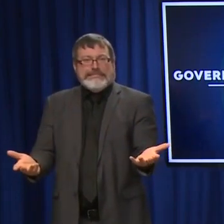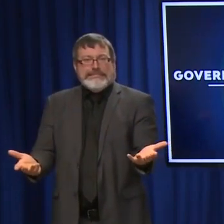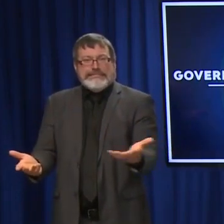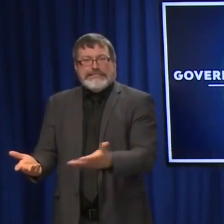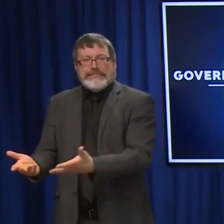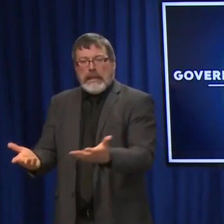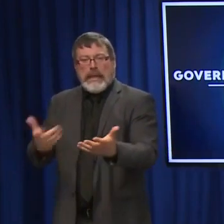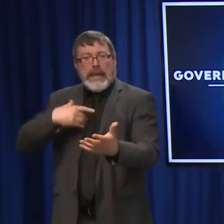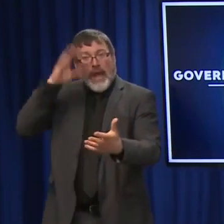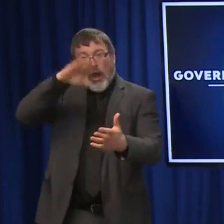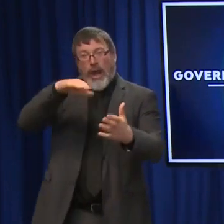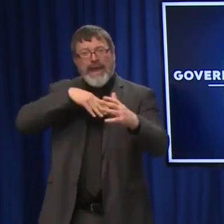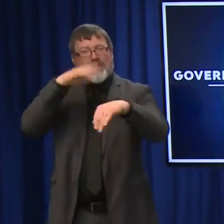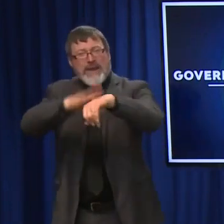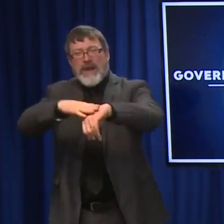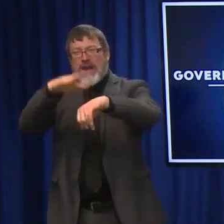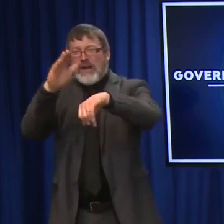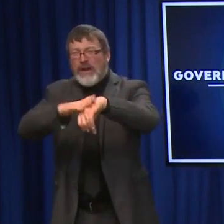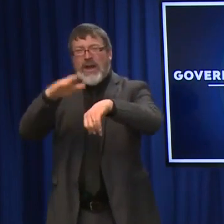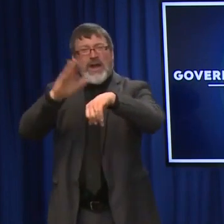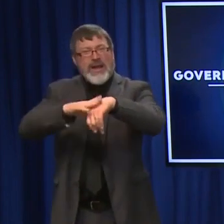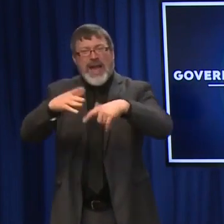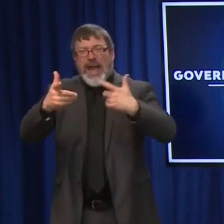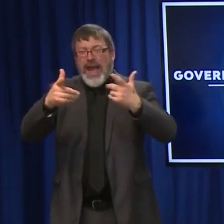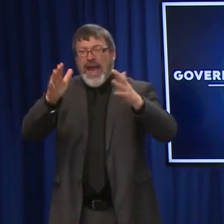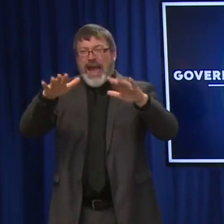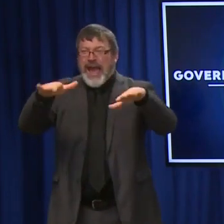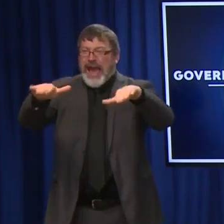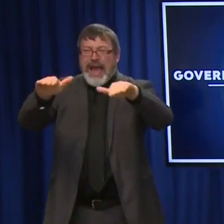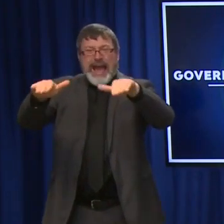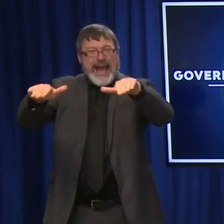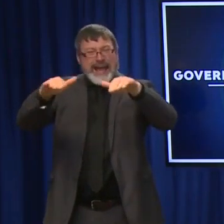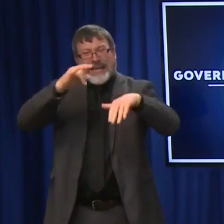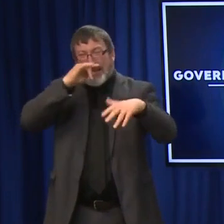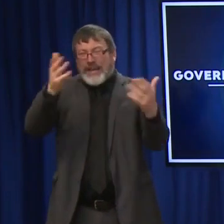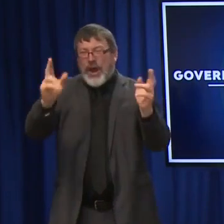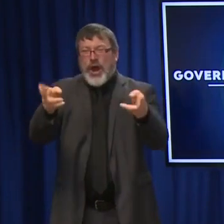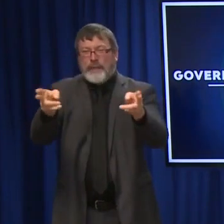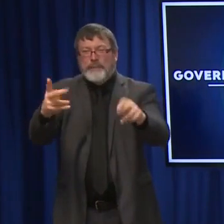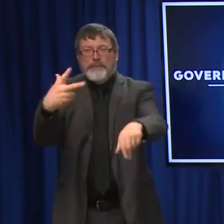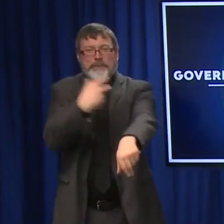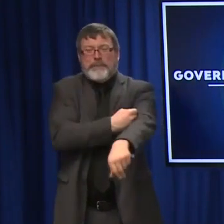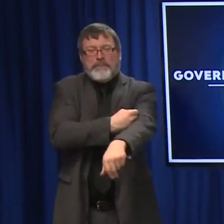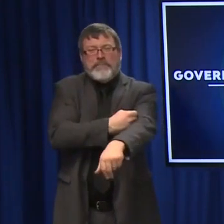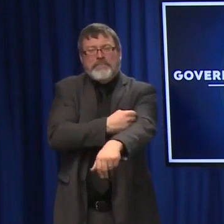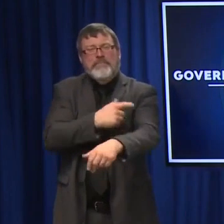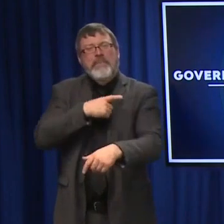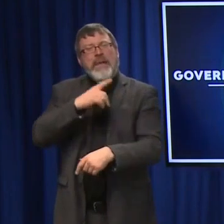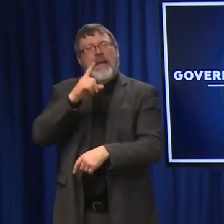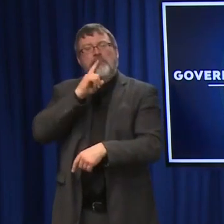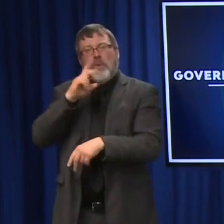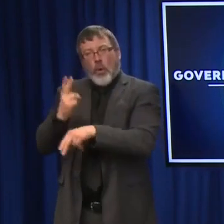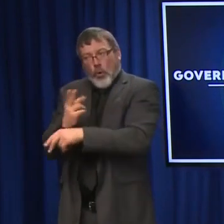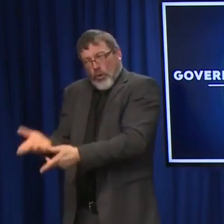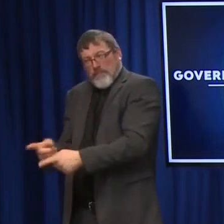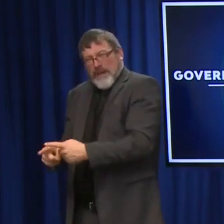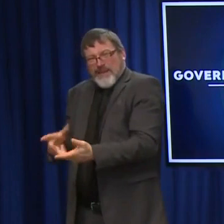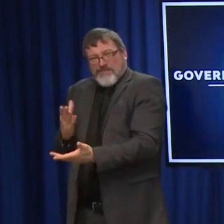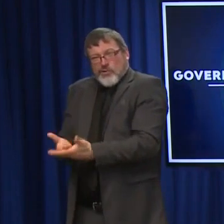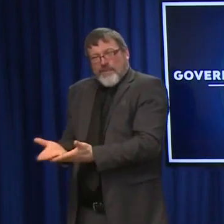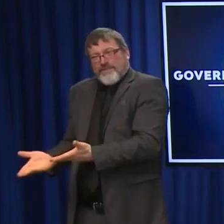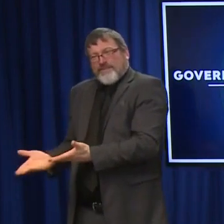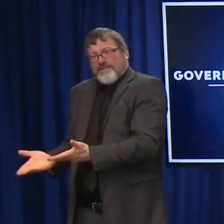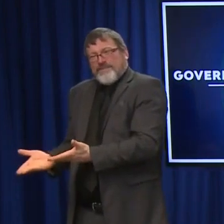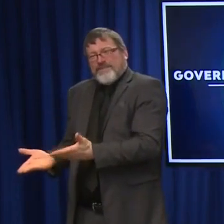of come to that realization, then all the better. But that was obviously a very tough story, and, you we just feel terrible for the family. That has to go through that.